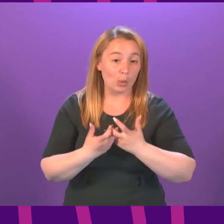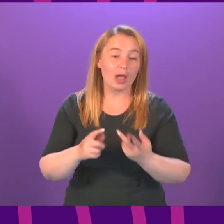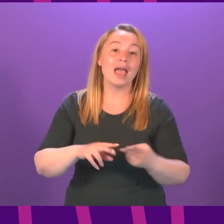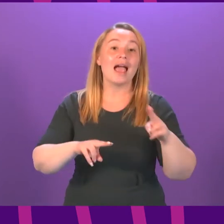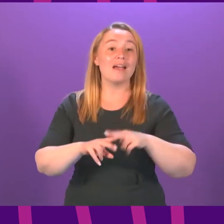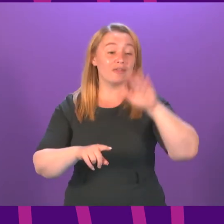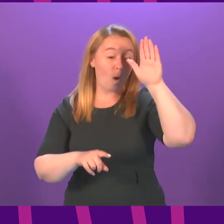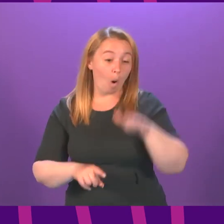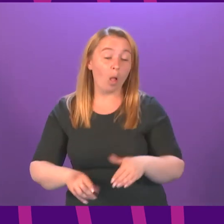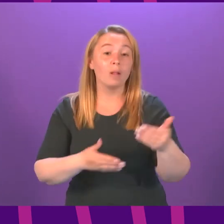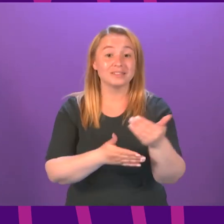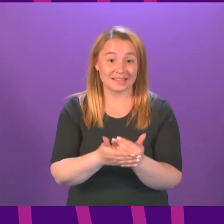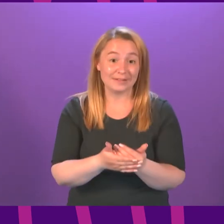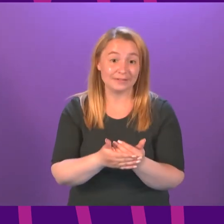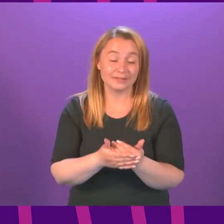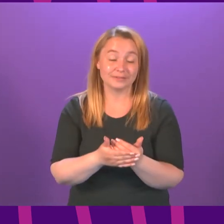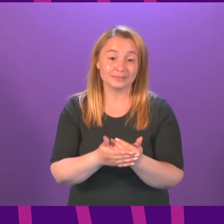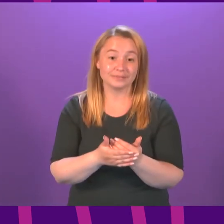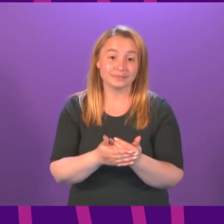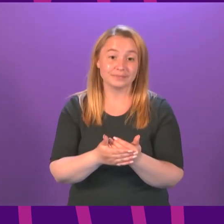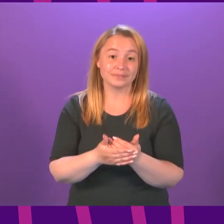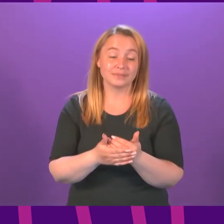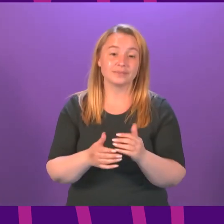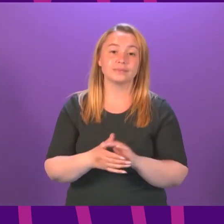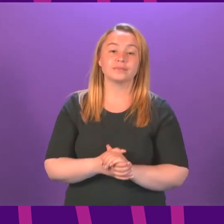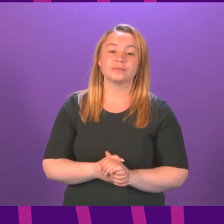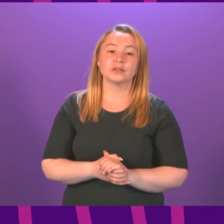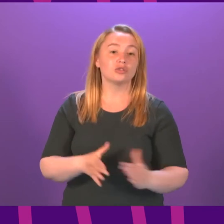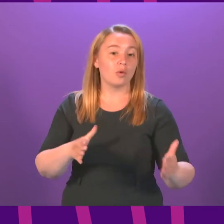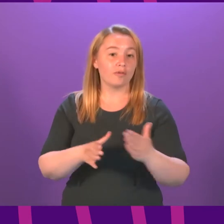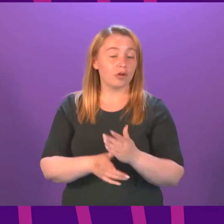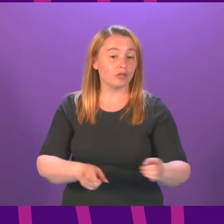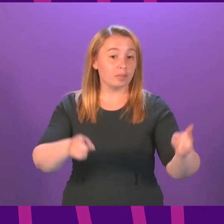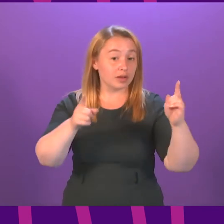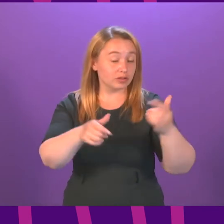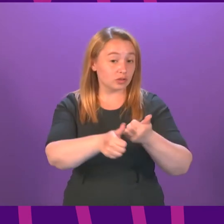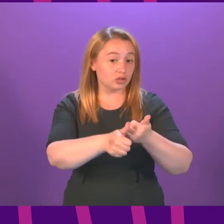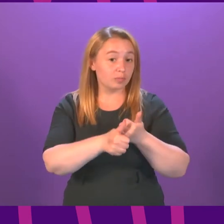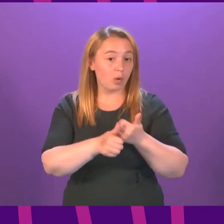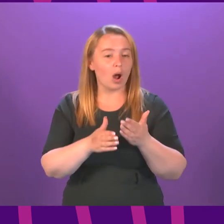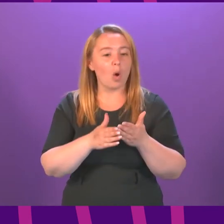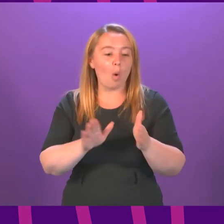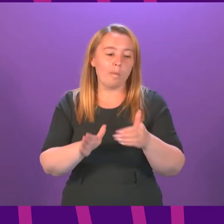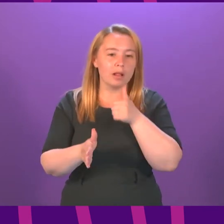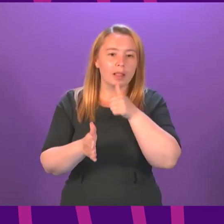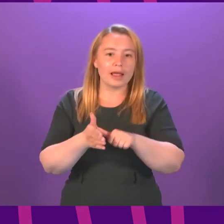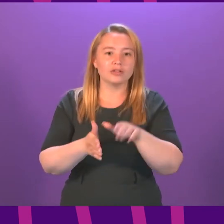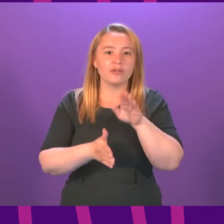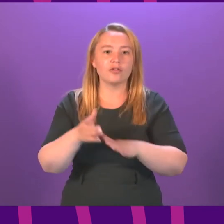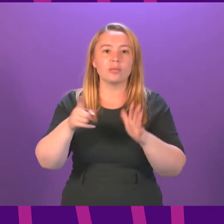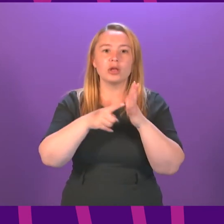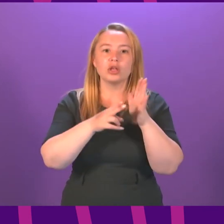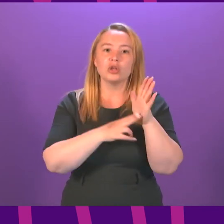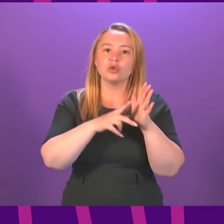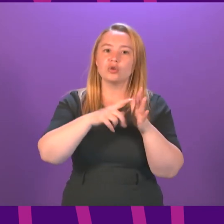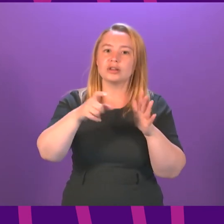safe when everybody is safe does the first minister therefore support the open letter that's been written by UNICEF and